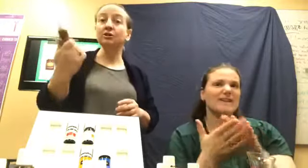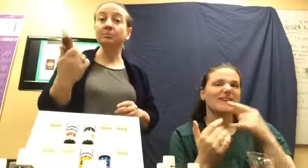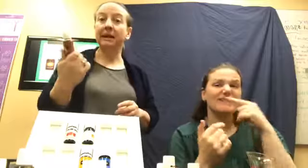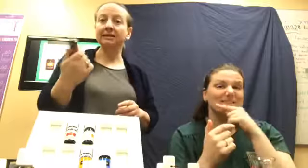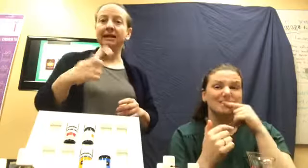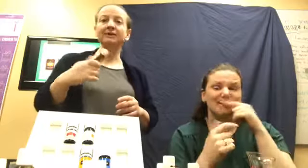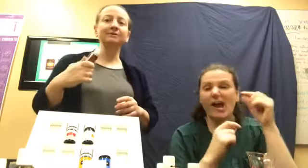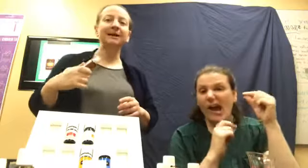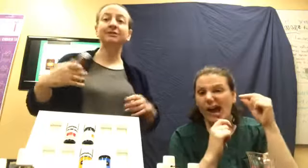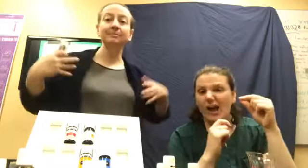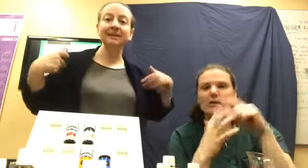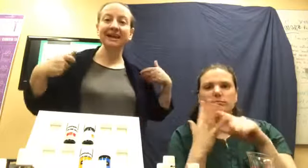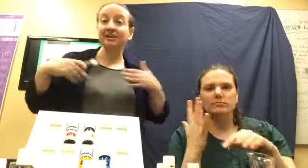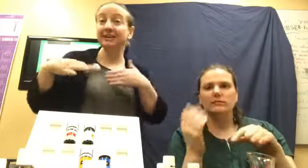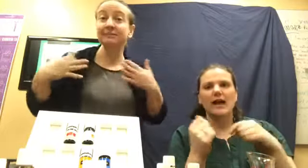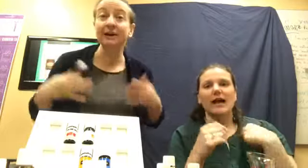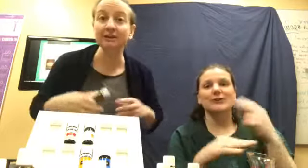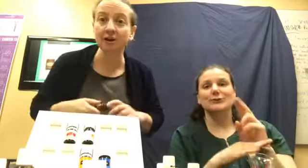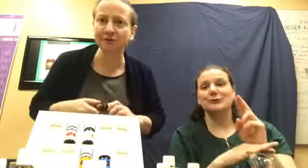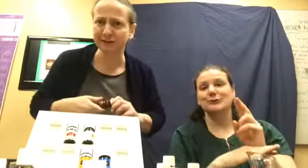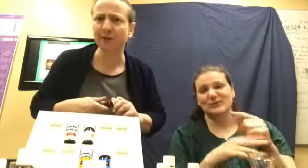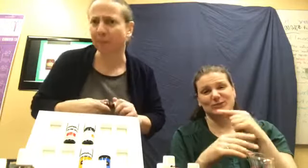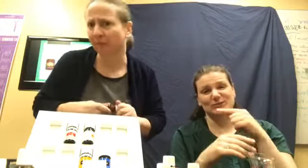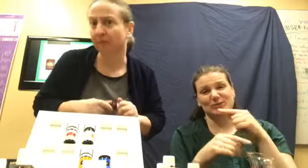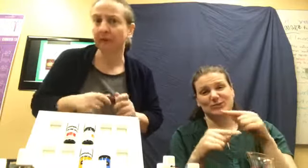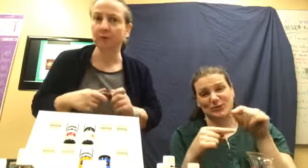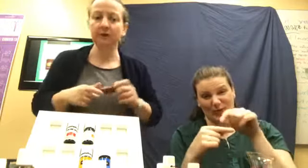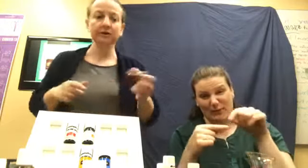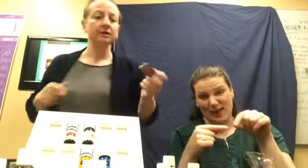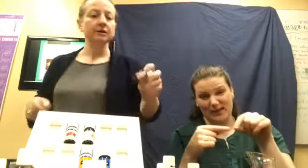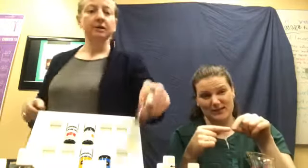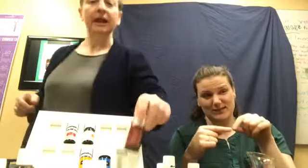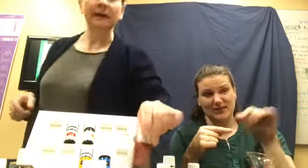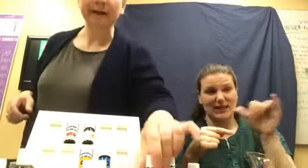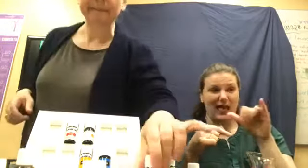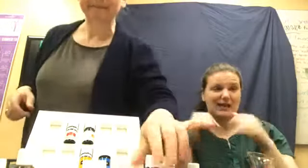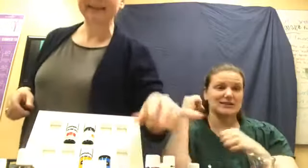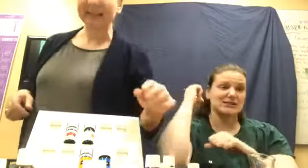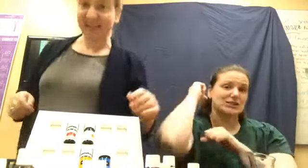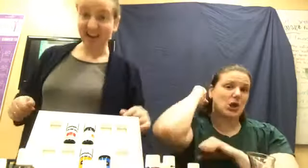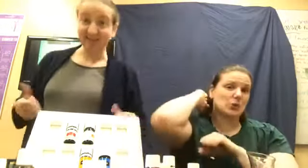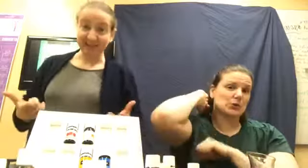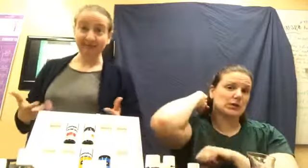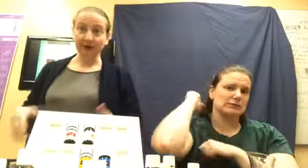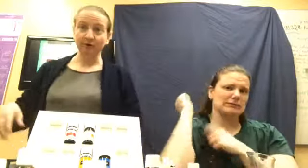Toothpaste. I used my toothpaste actually as my deodorant too. Weird. Anyway, it's a thing. It's very cool.